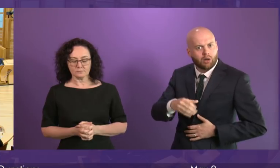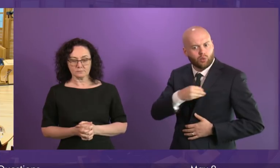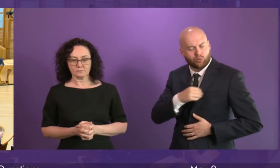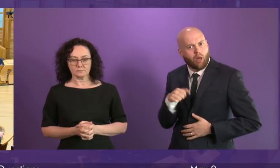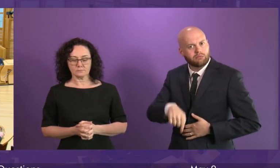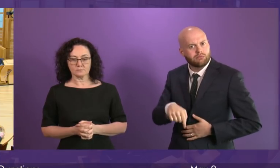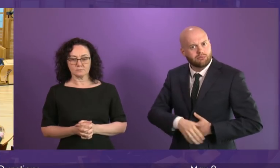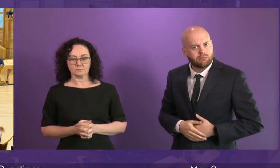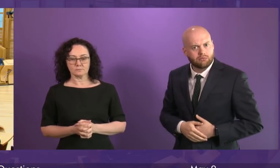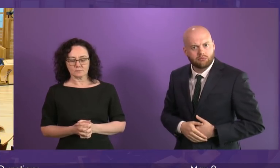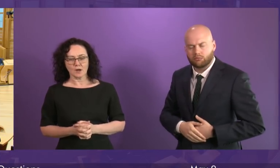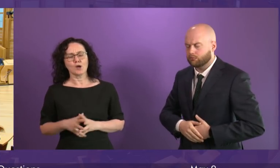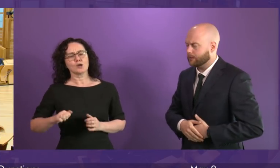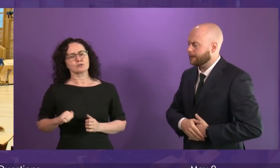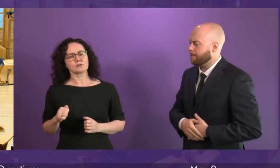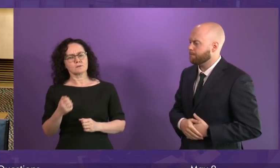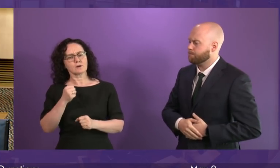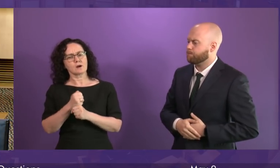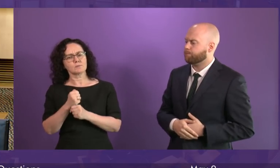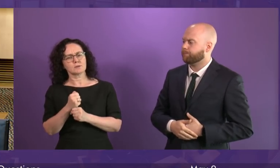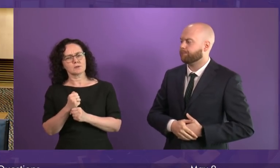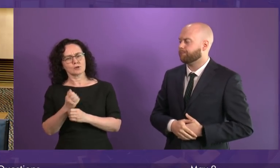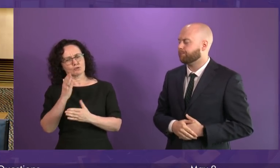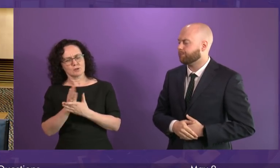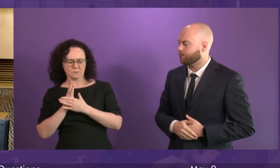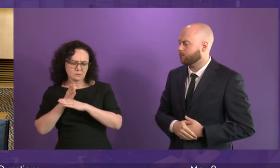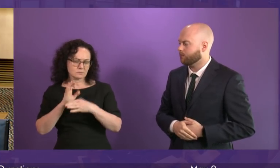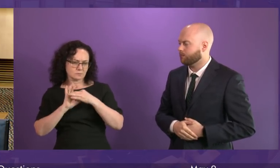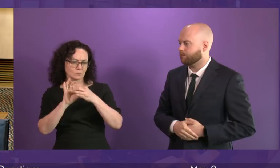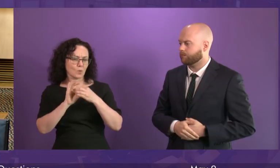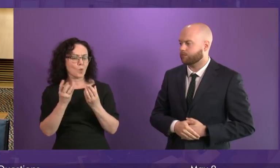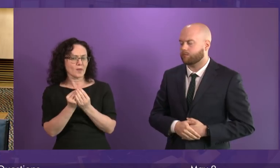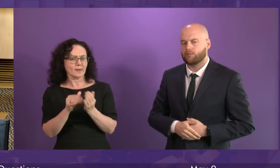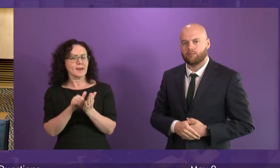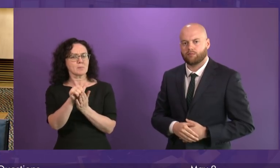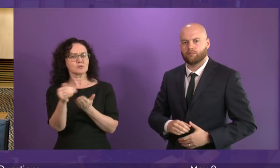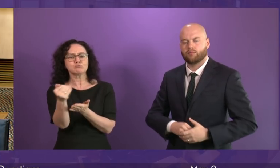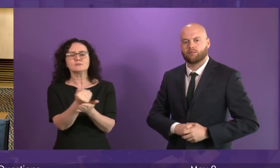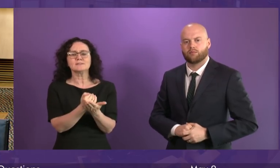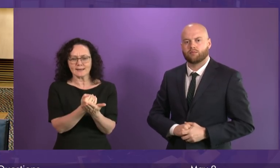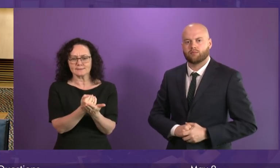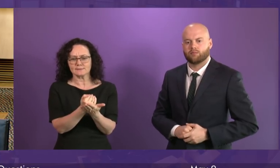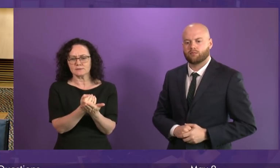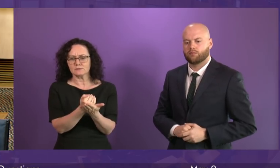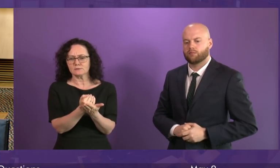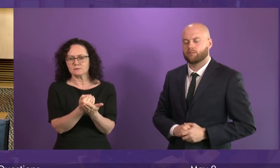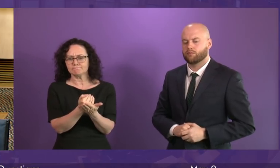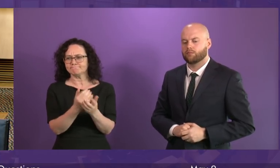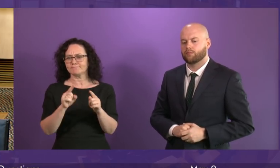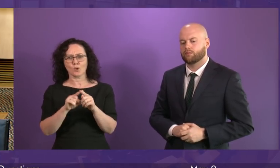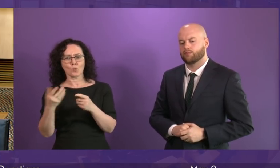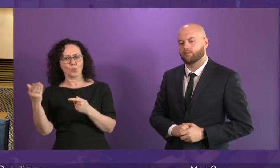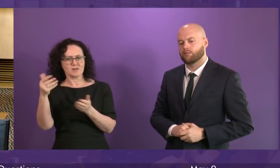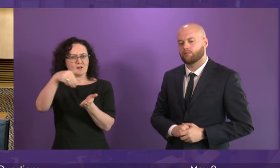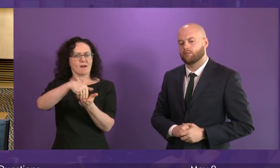The Scottish Government works very hard with our airports to protect air routes. In terms of the Hainan service, are